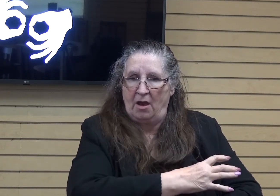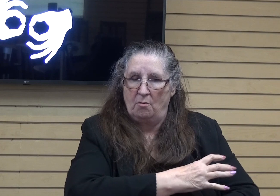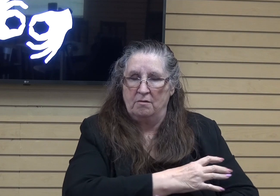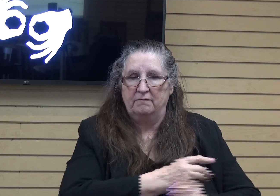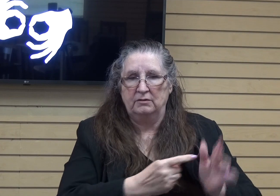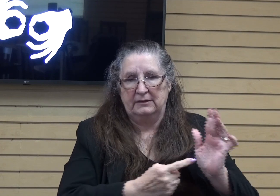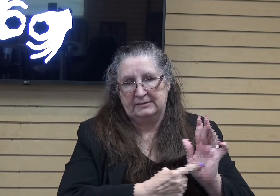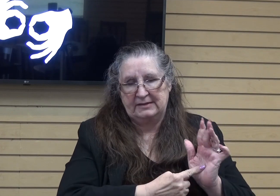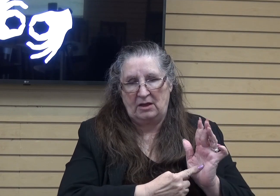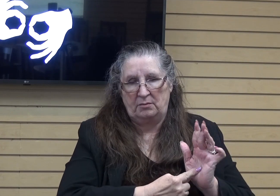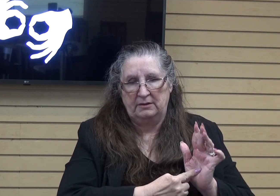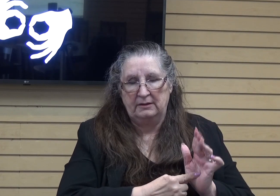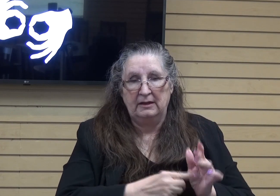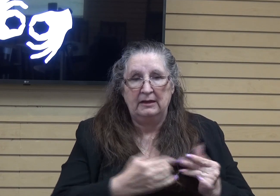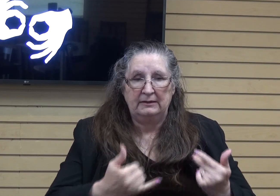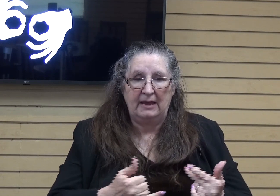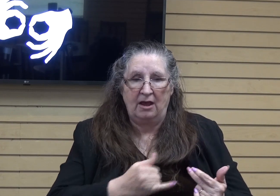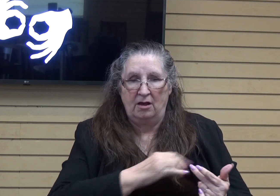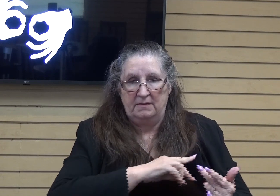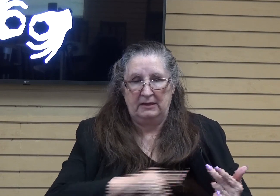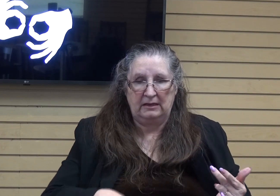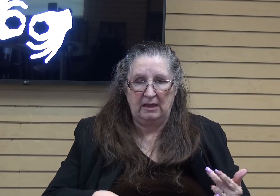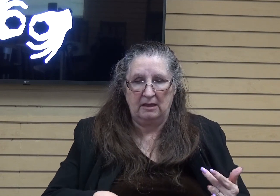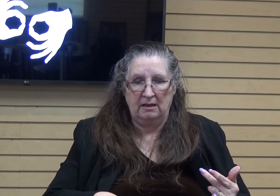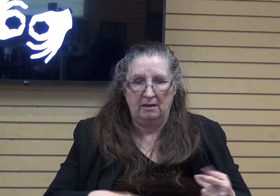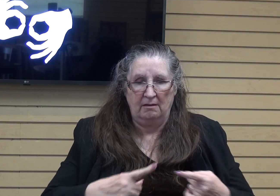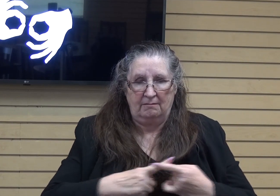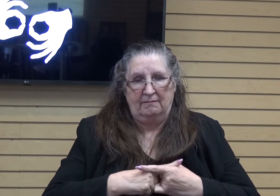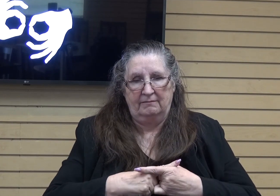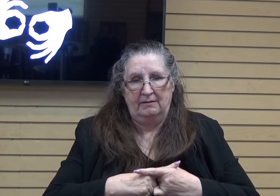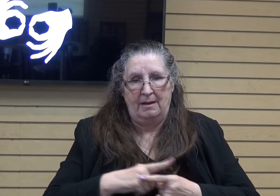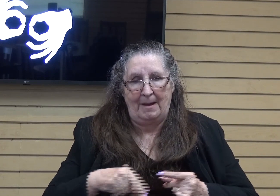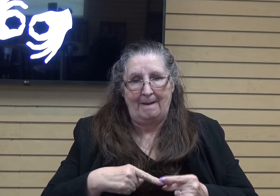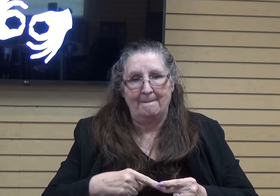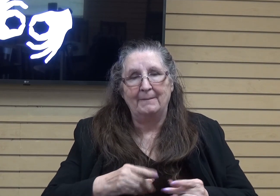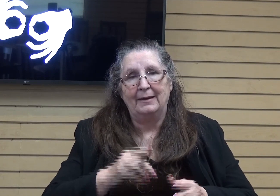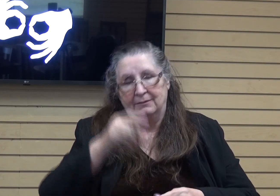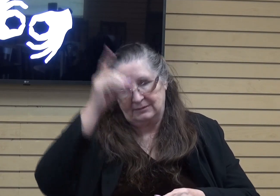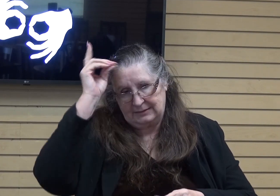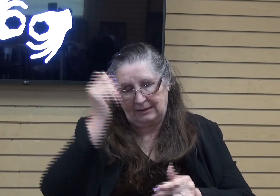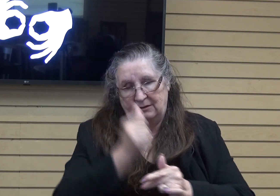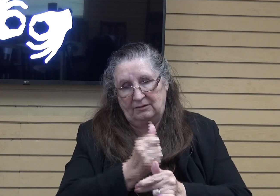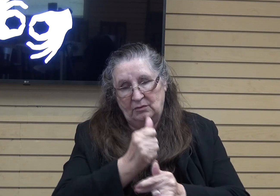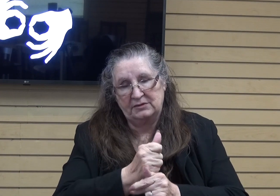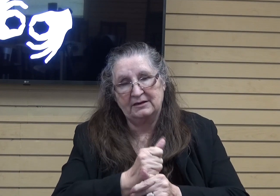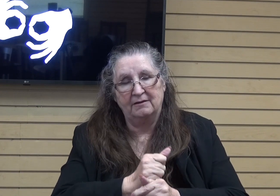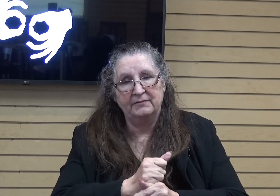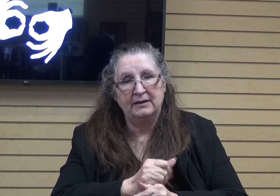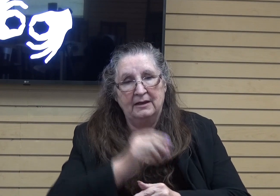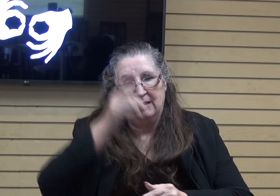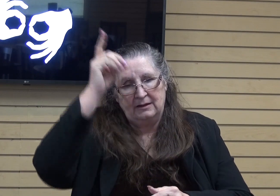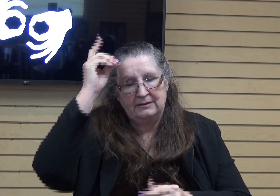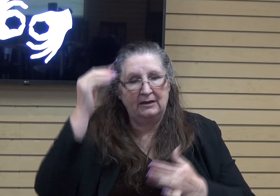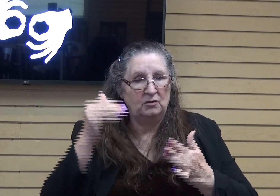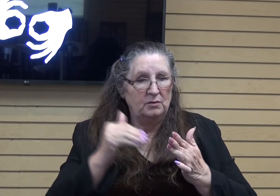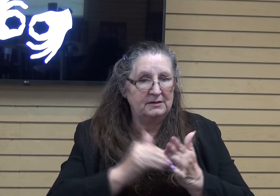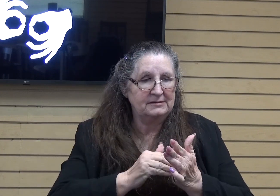that Darius was conflicted when it came to Daniel. Daniel was opposed to the king's thinking,